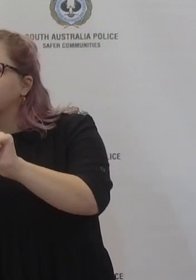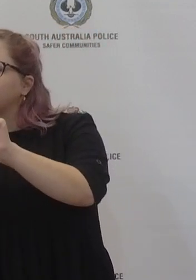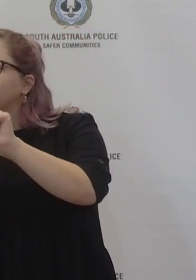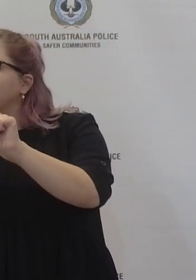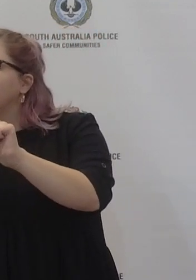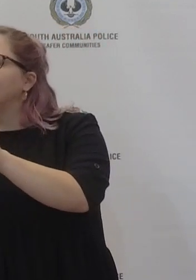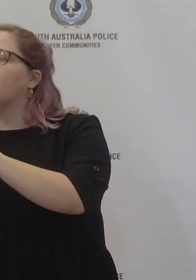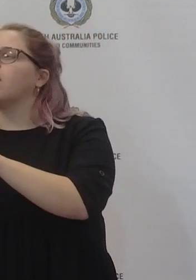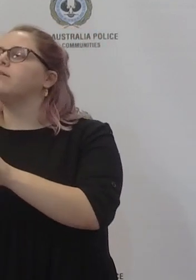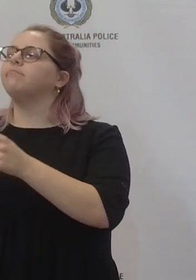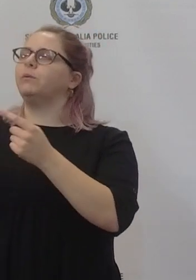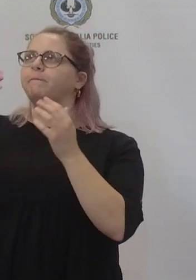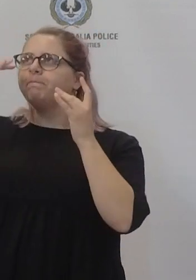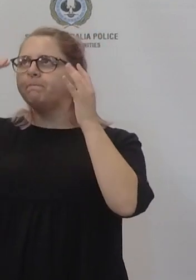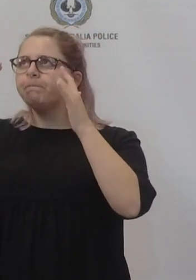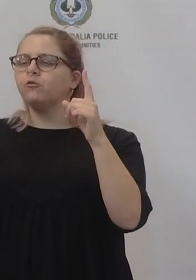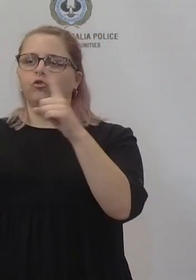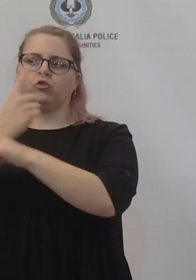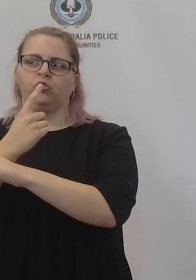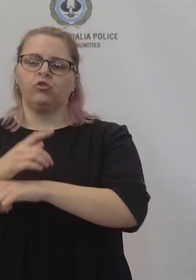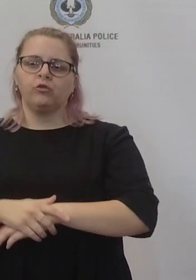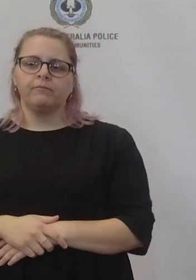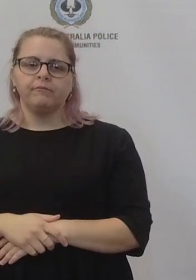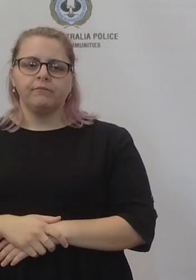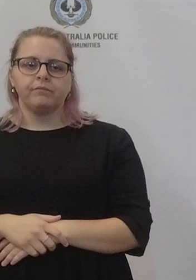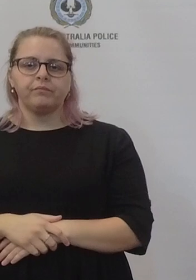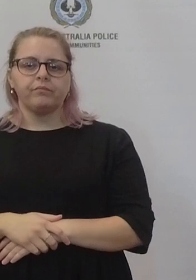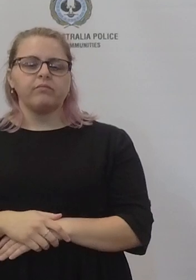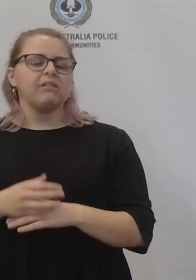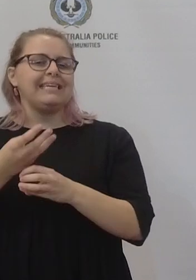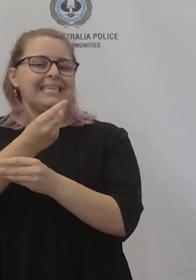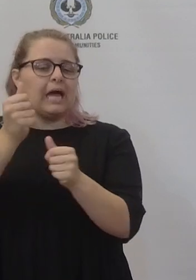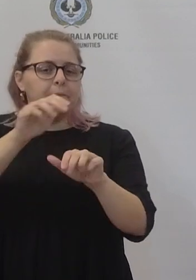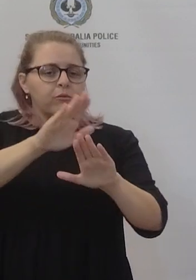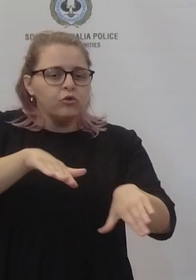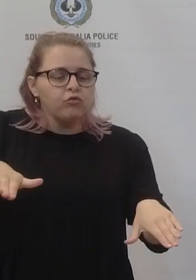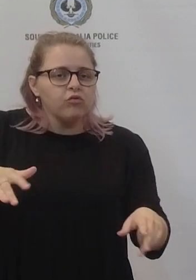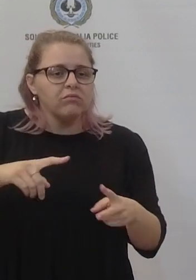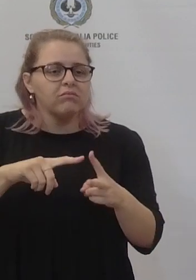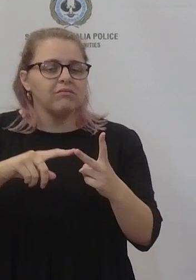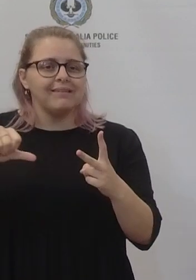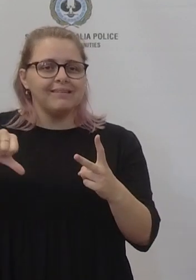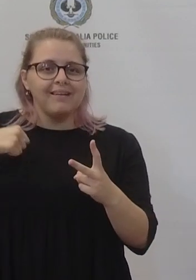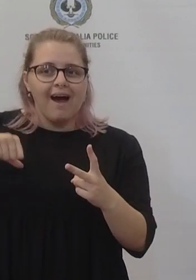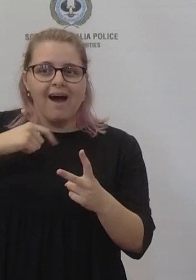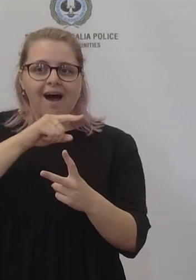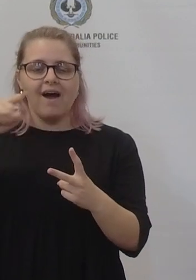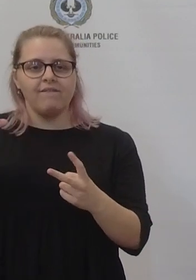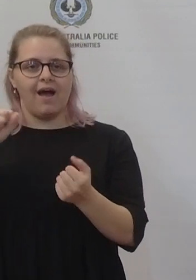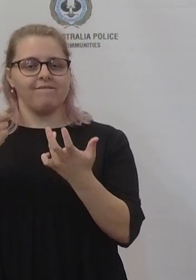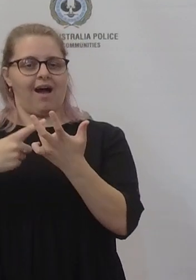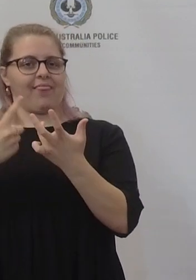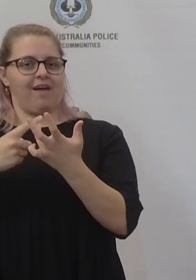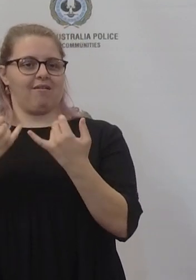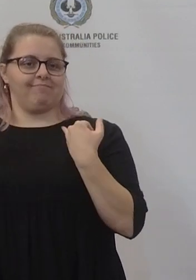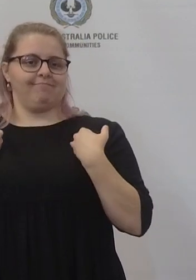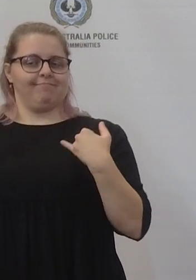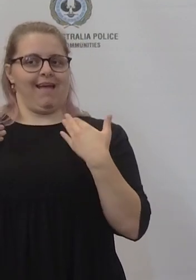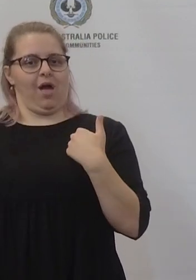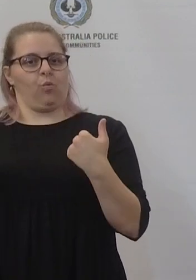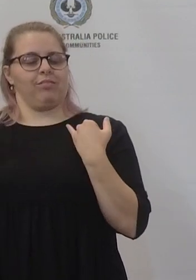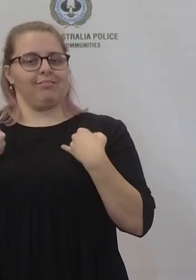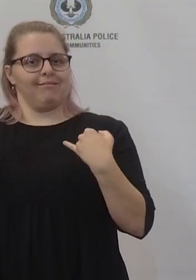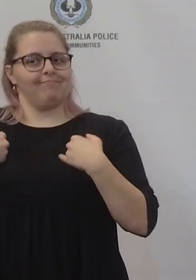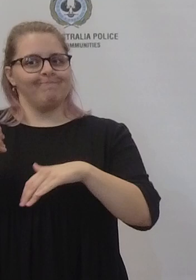certain cohorts of of children um and staff who might have an underlying health condition which make it problematic and that's why we've